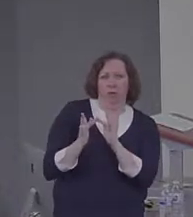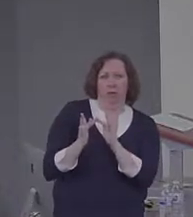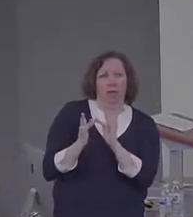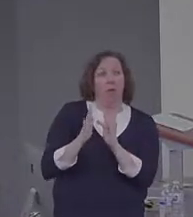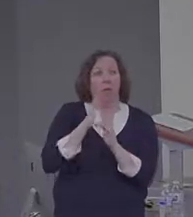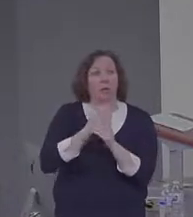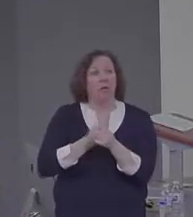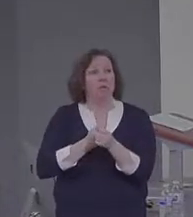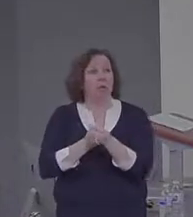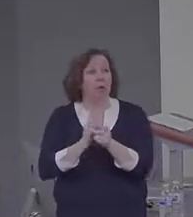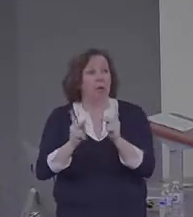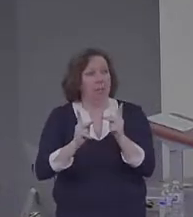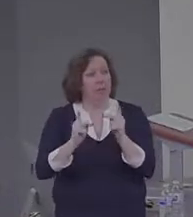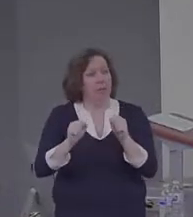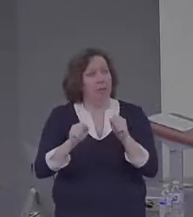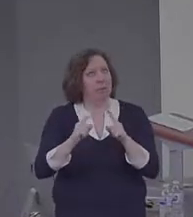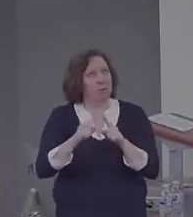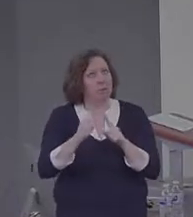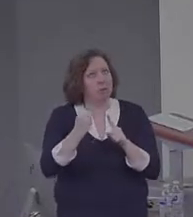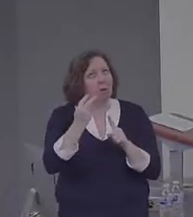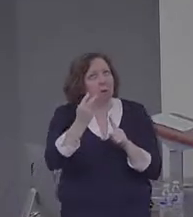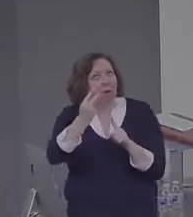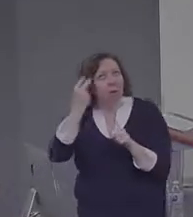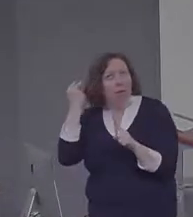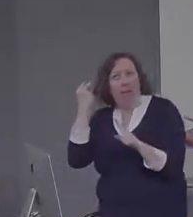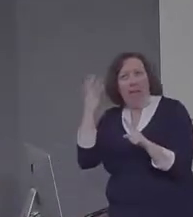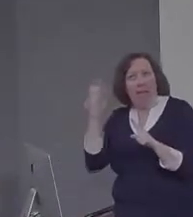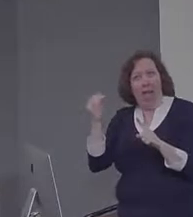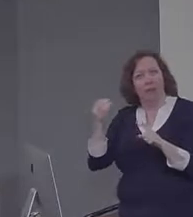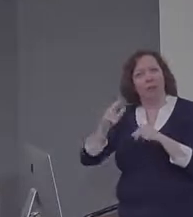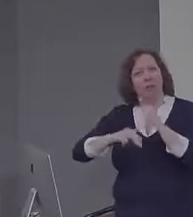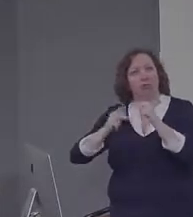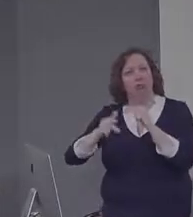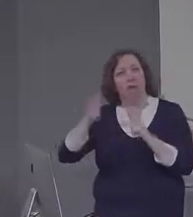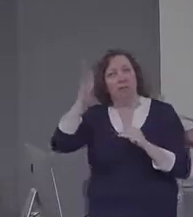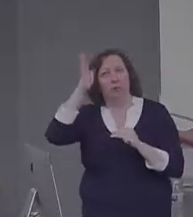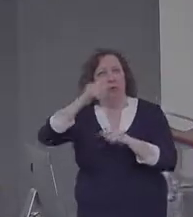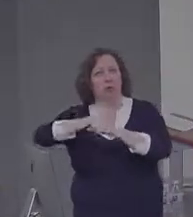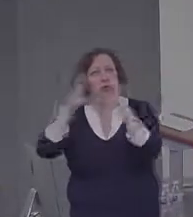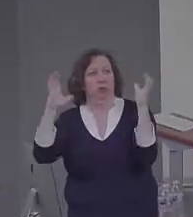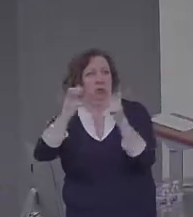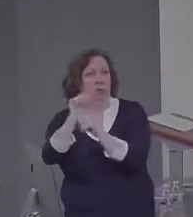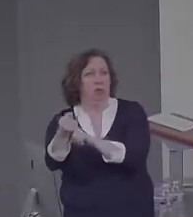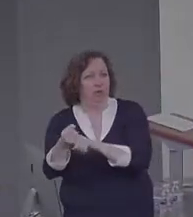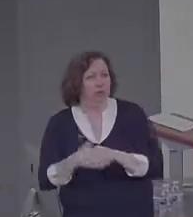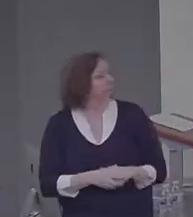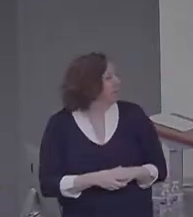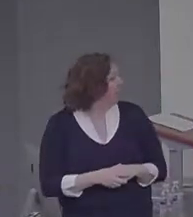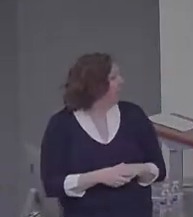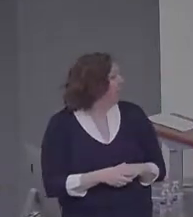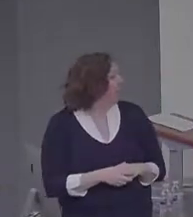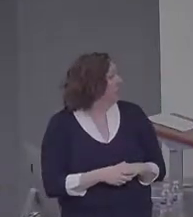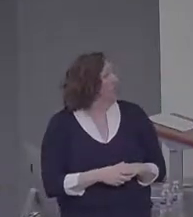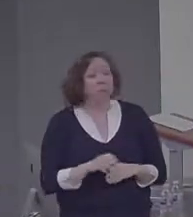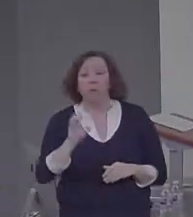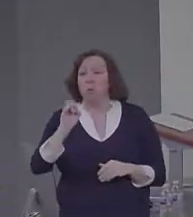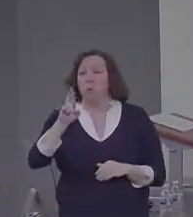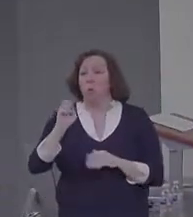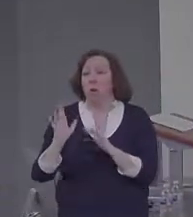related kinds of mental simulations. And that core network involved those two midline regions that I just showed